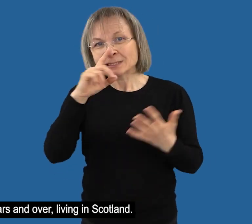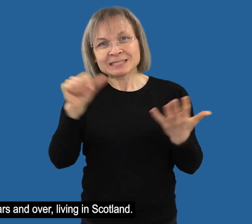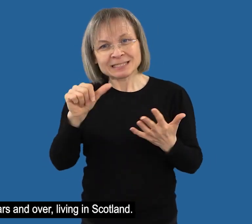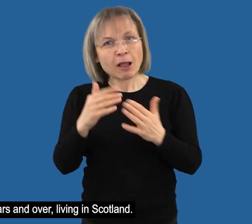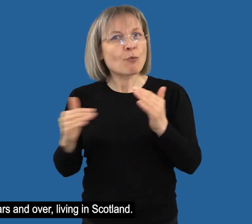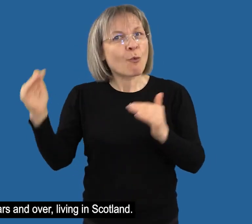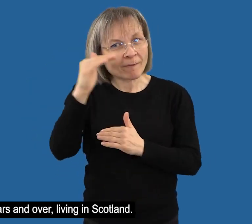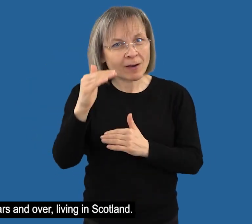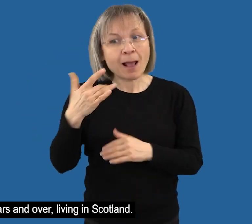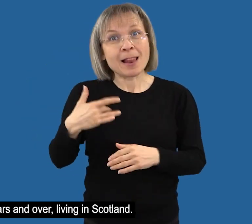Scotland